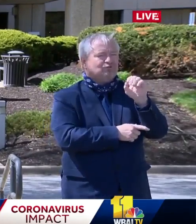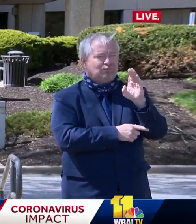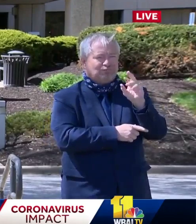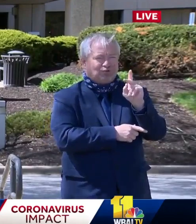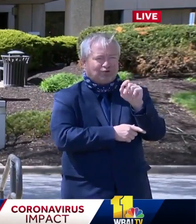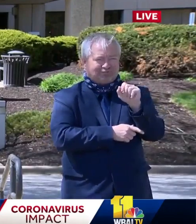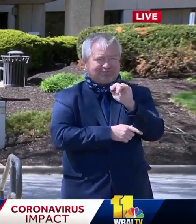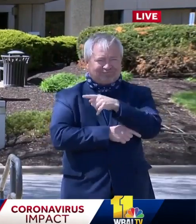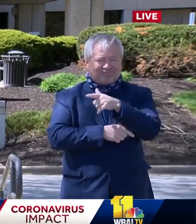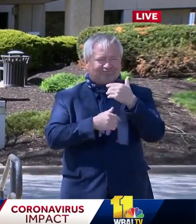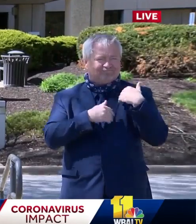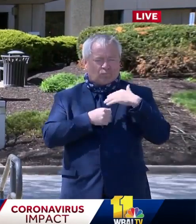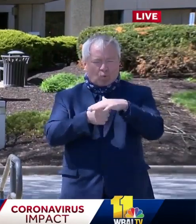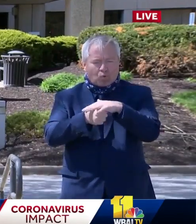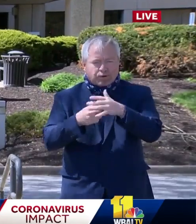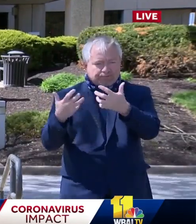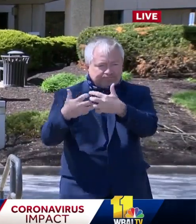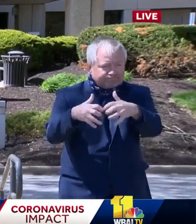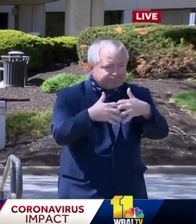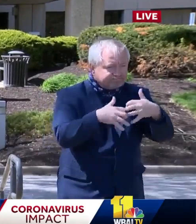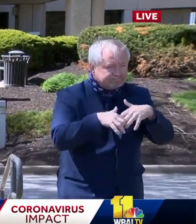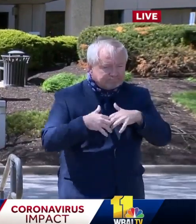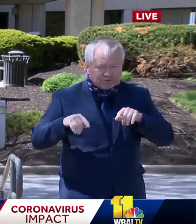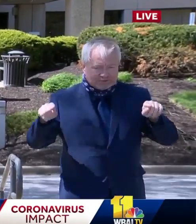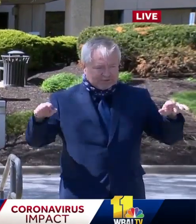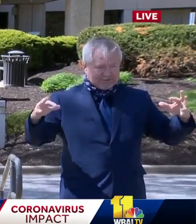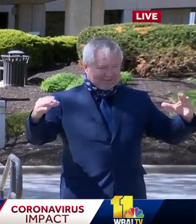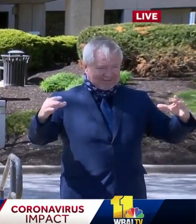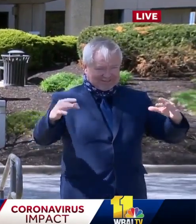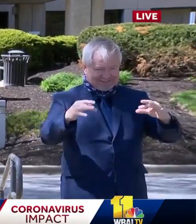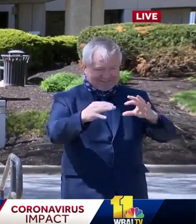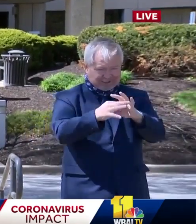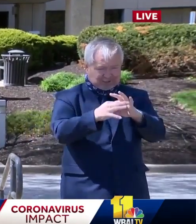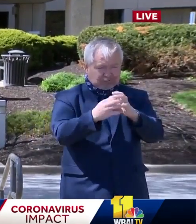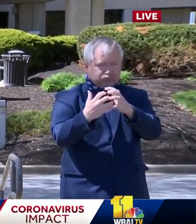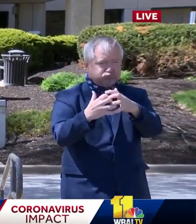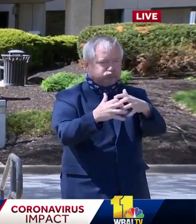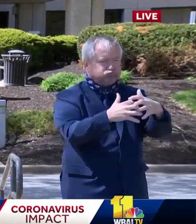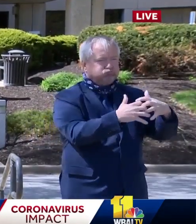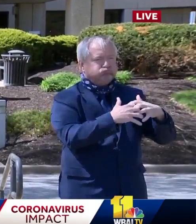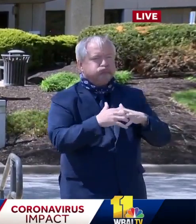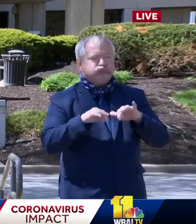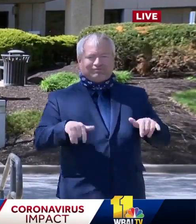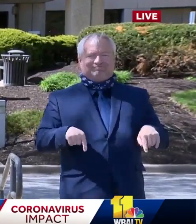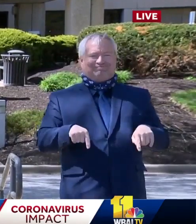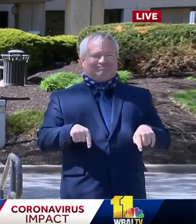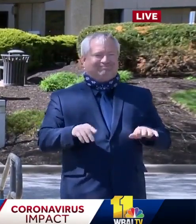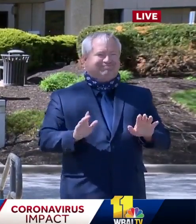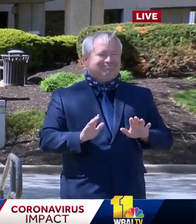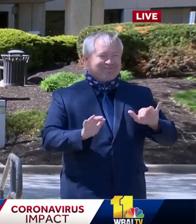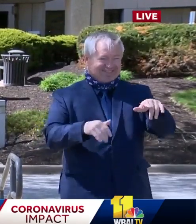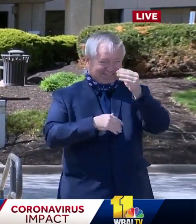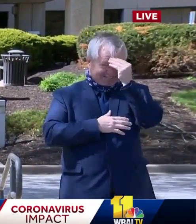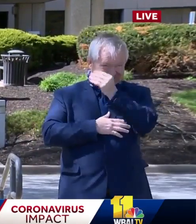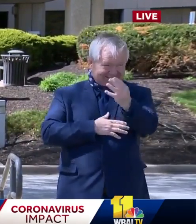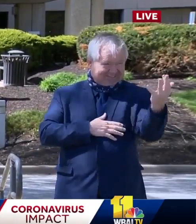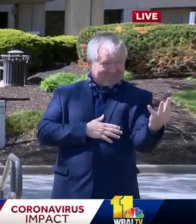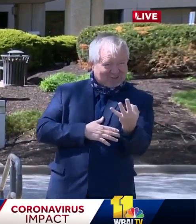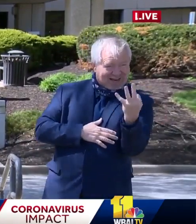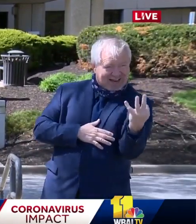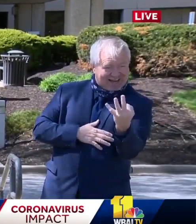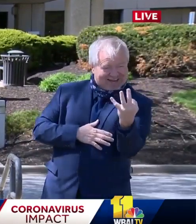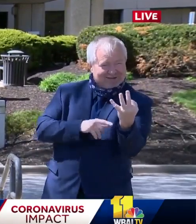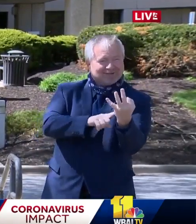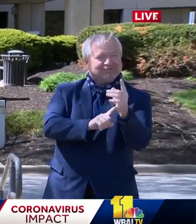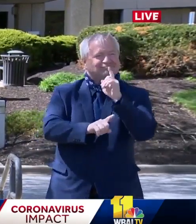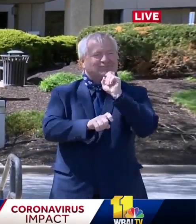their incredible partnership. On Friday, we will be introducing our Maryland Strong Roadmap